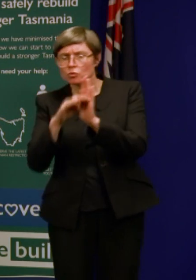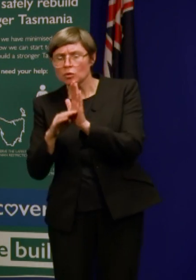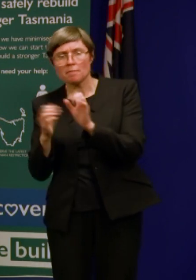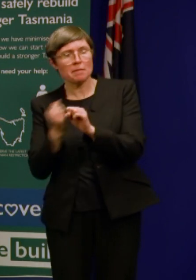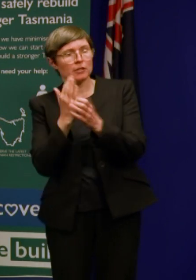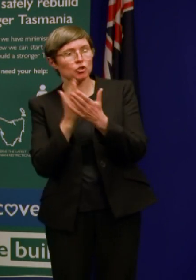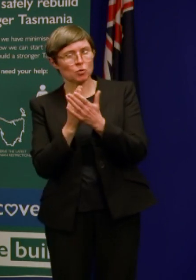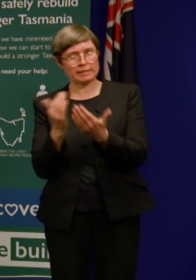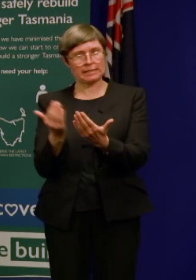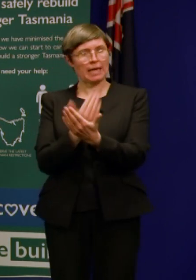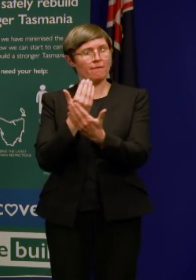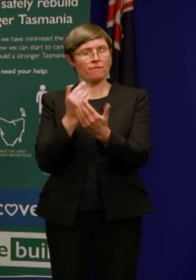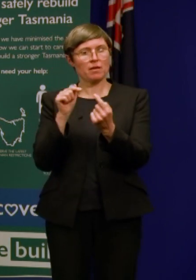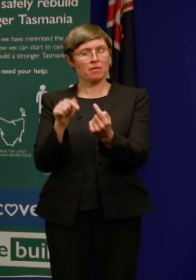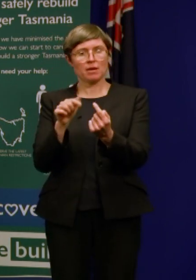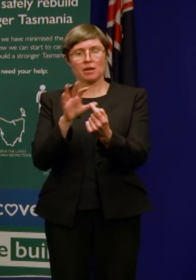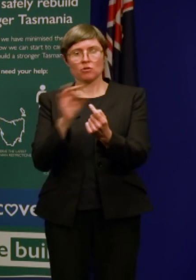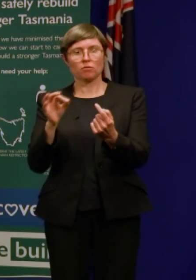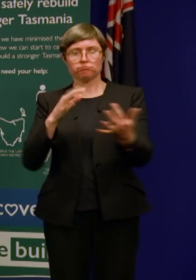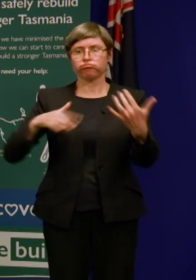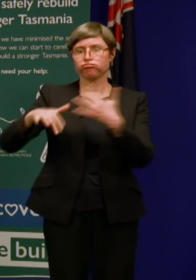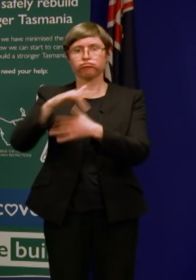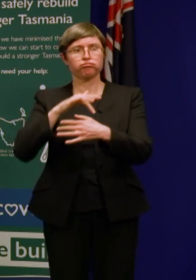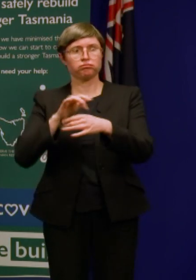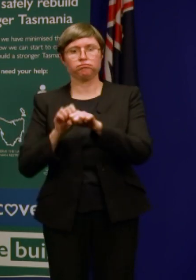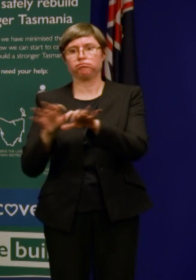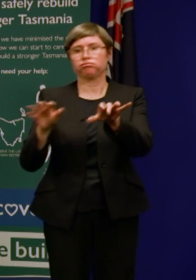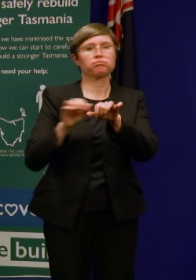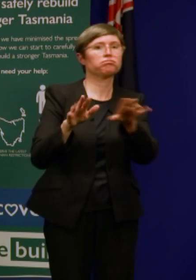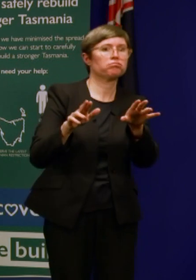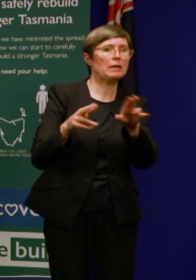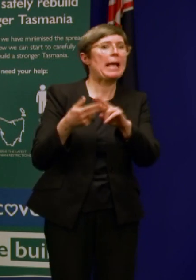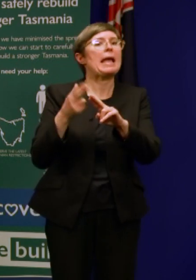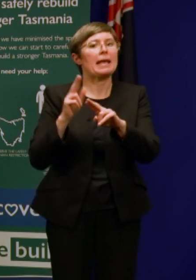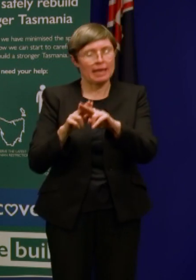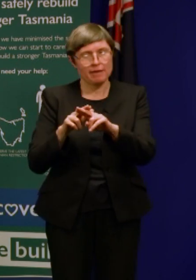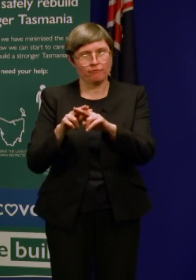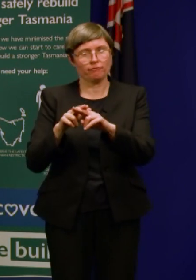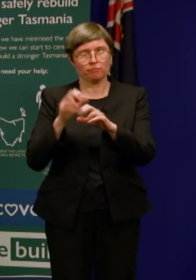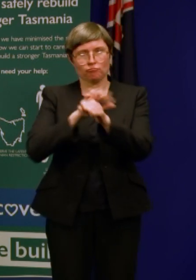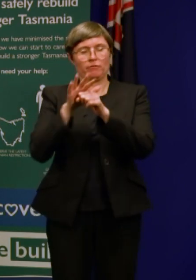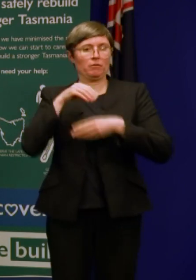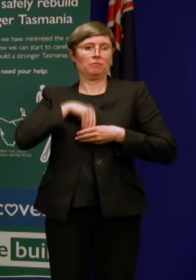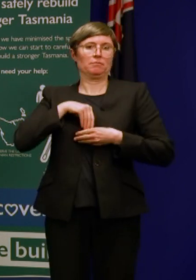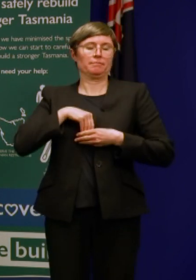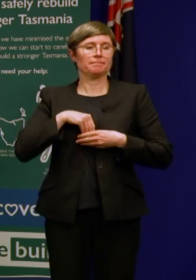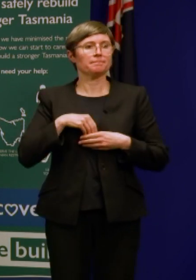safely and in circumstances where they can't spread infection to someone in the unlikely event that they are actually infected.